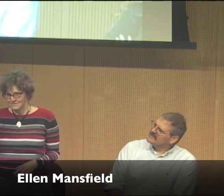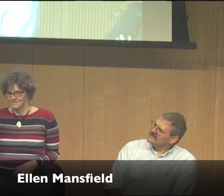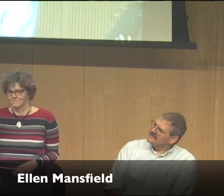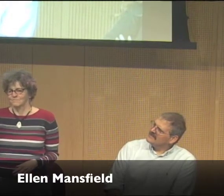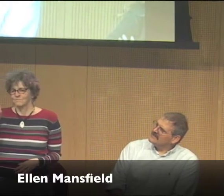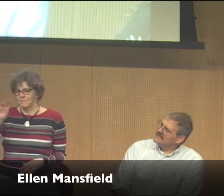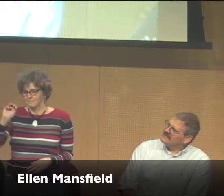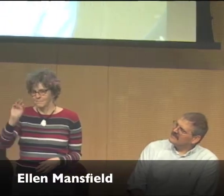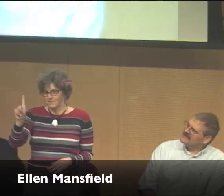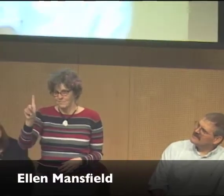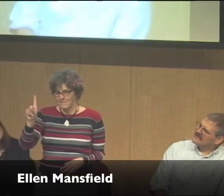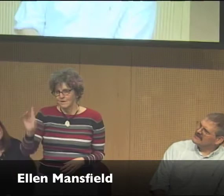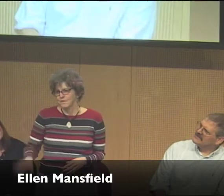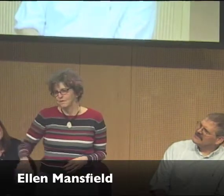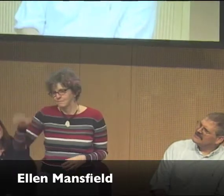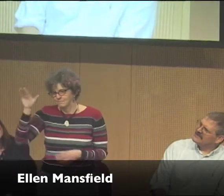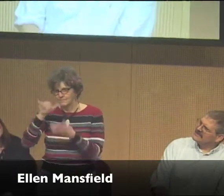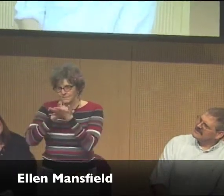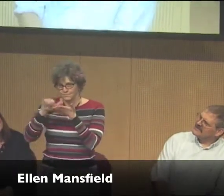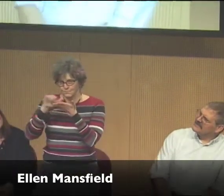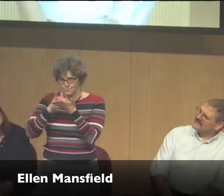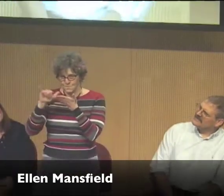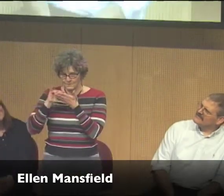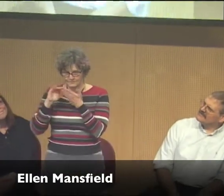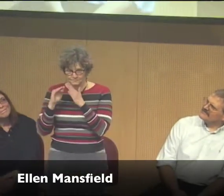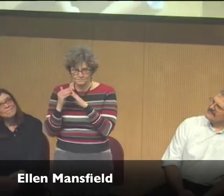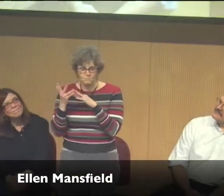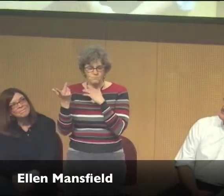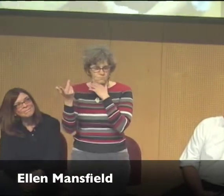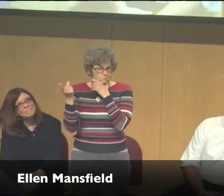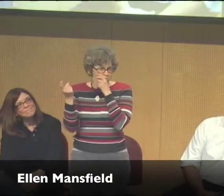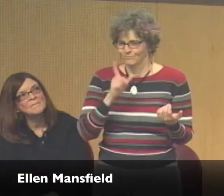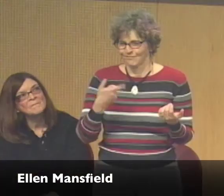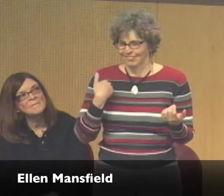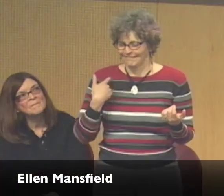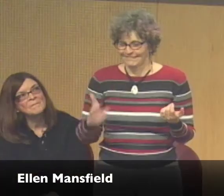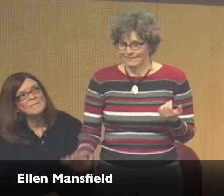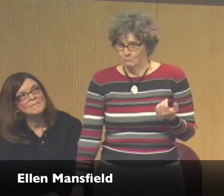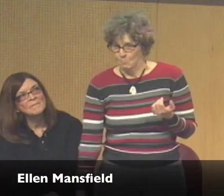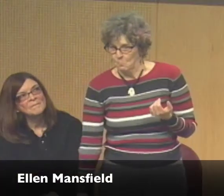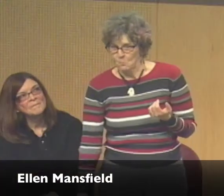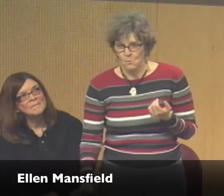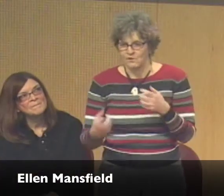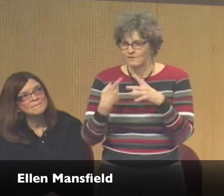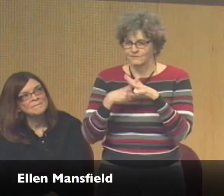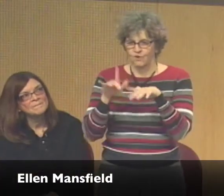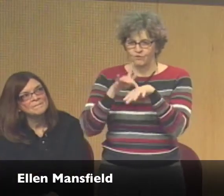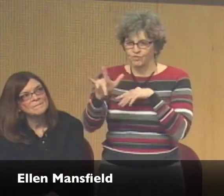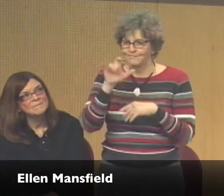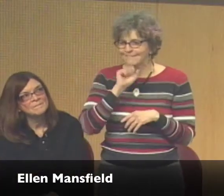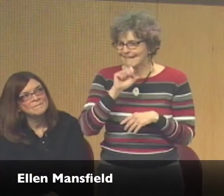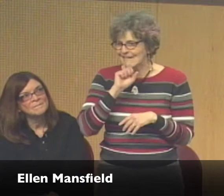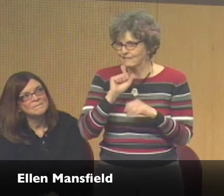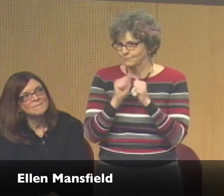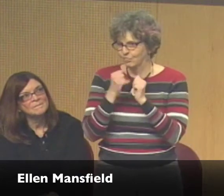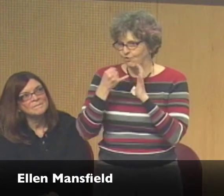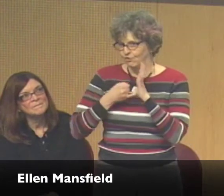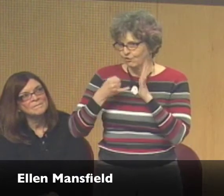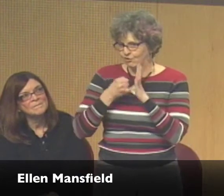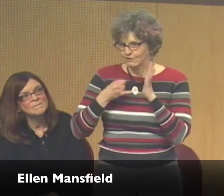and I'm from Maryland. I grew up actually in New York City. Well, you know, from the time I was little, really I started at a